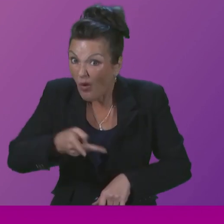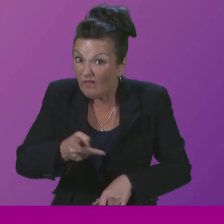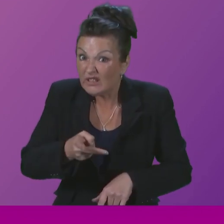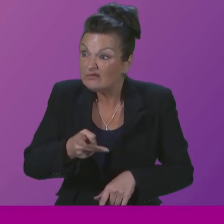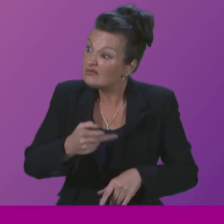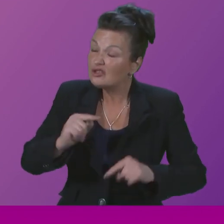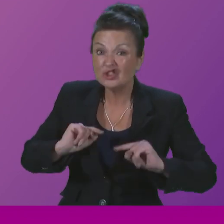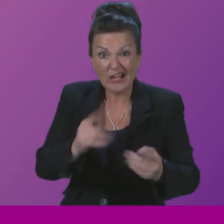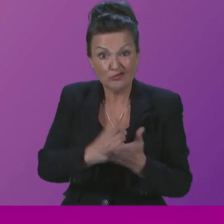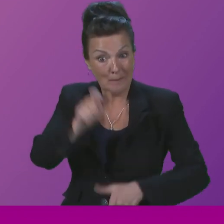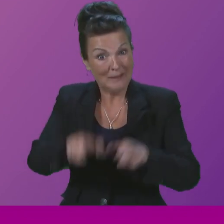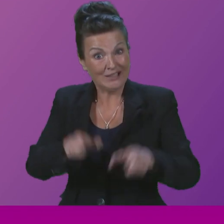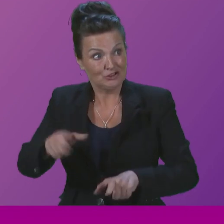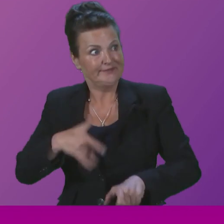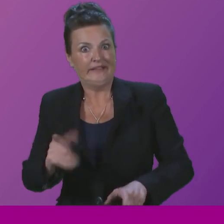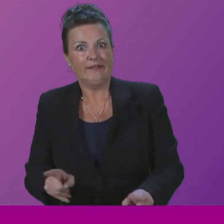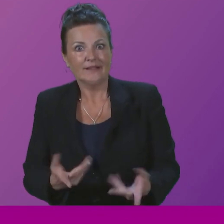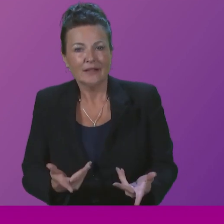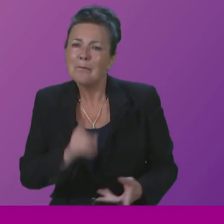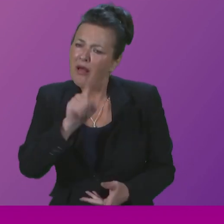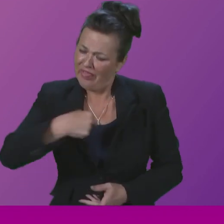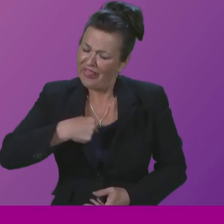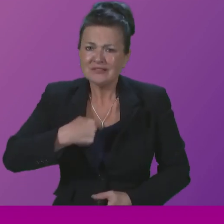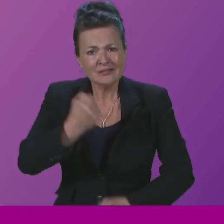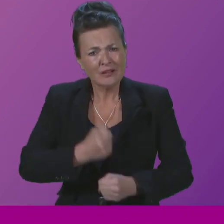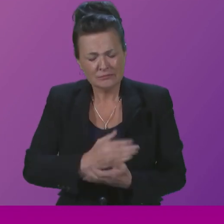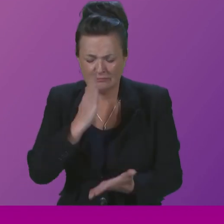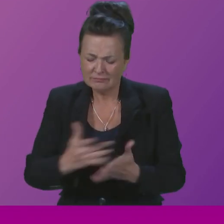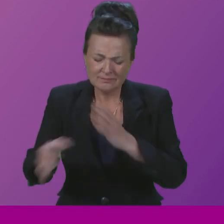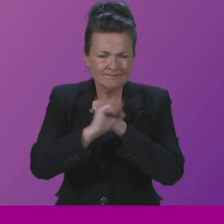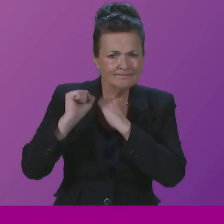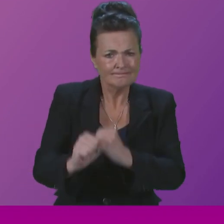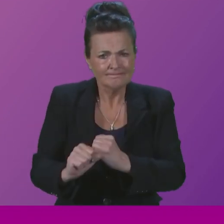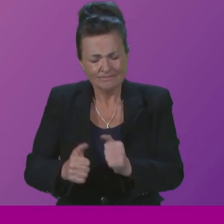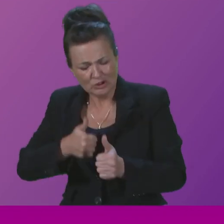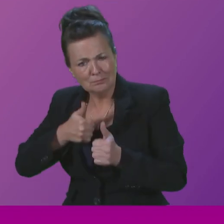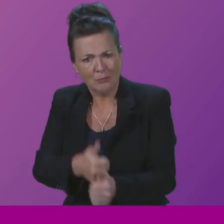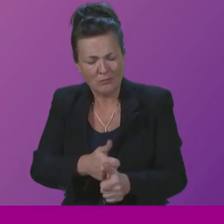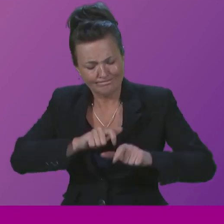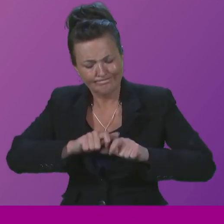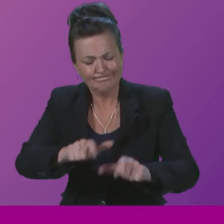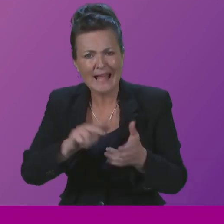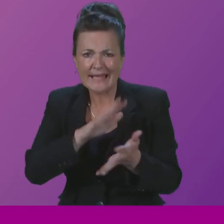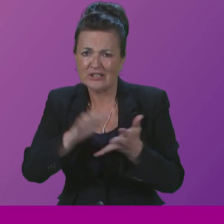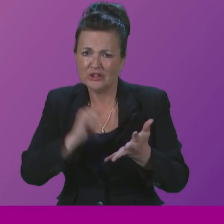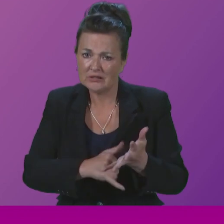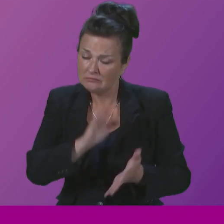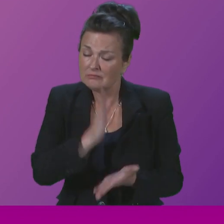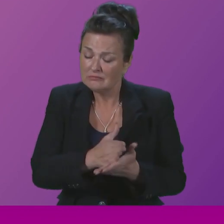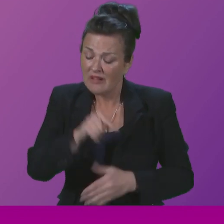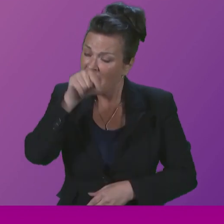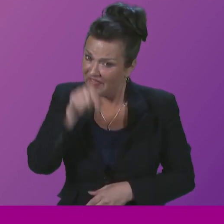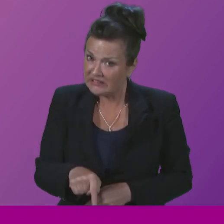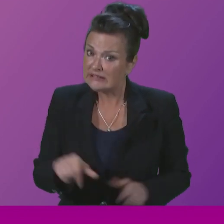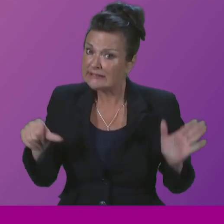who work in the front line of our National Health Service. But this is a government committed to supporting our National Health Service. There has never been a more difficult time